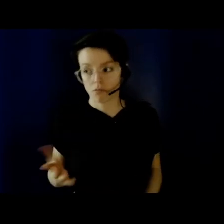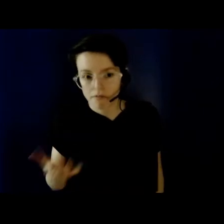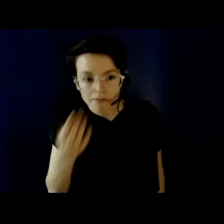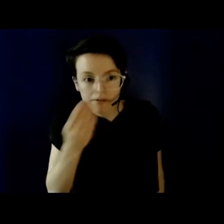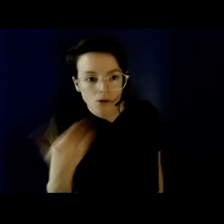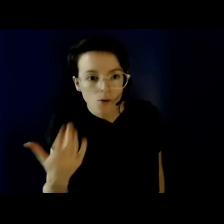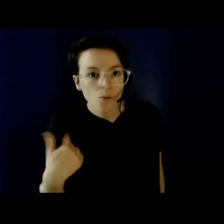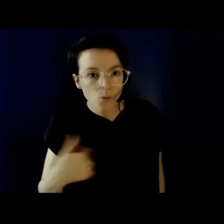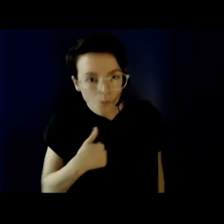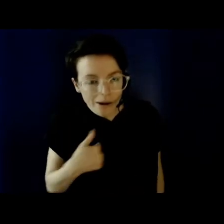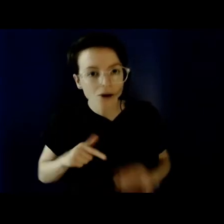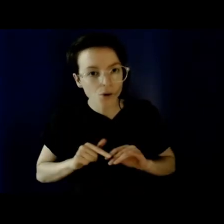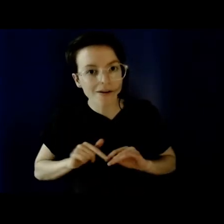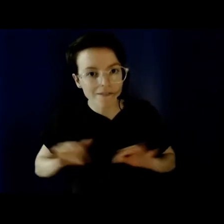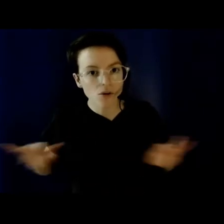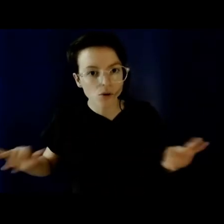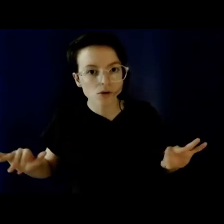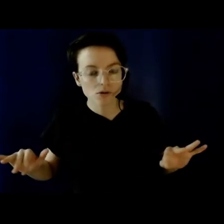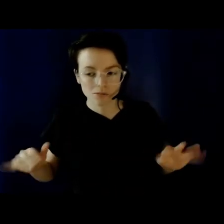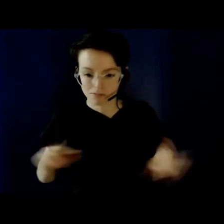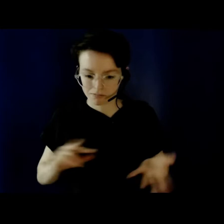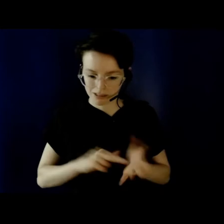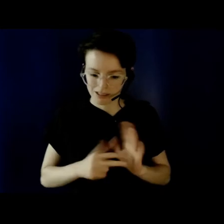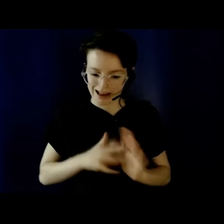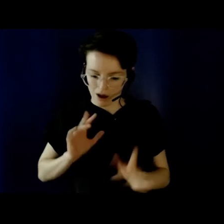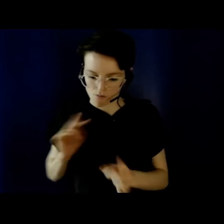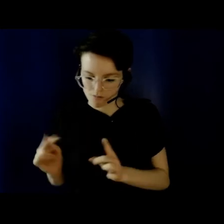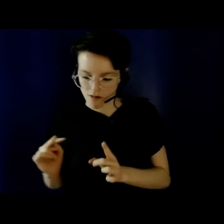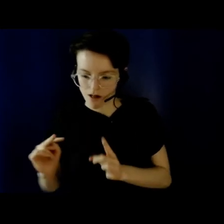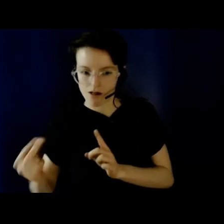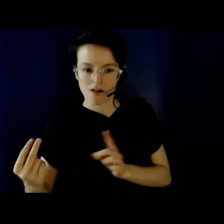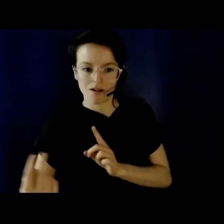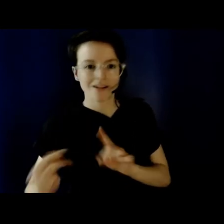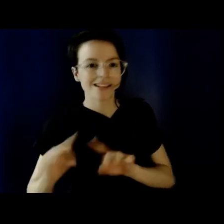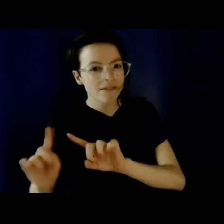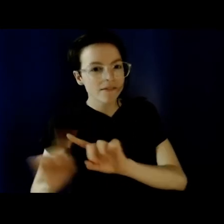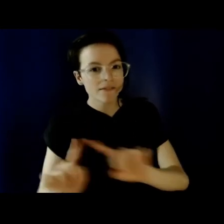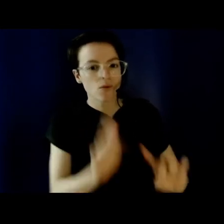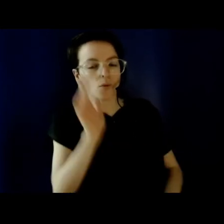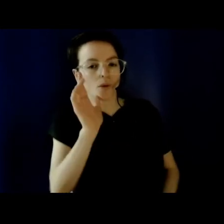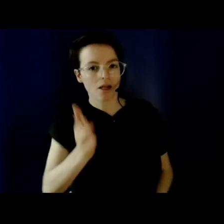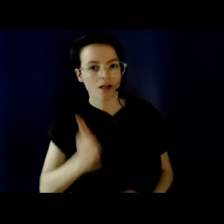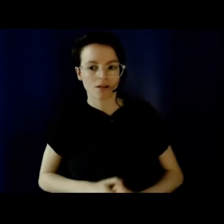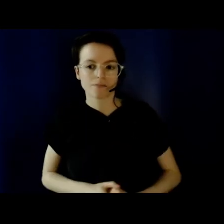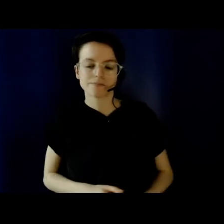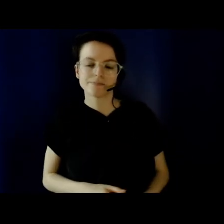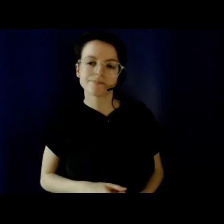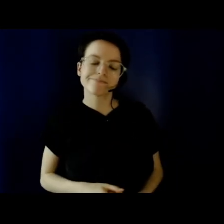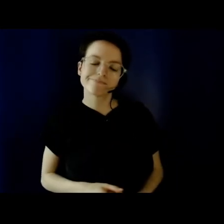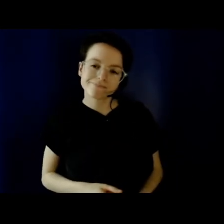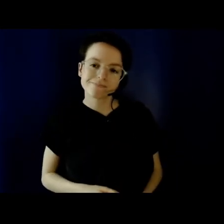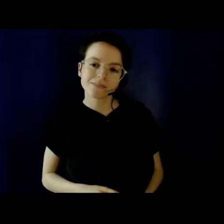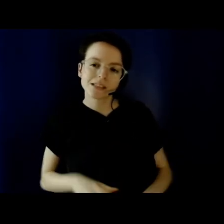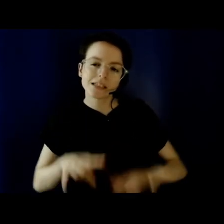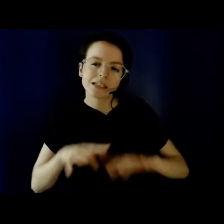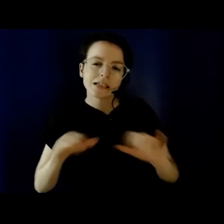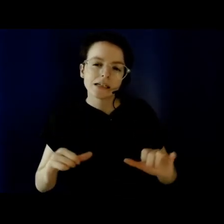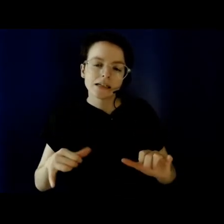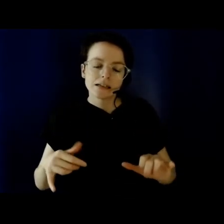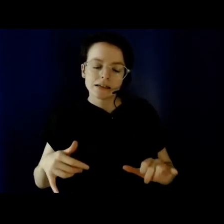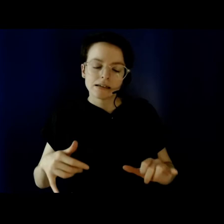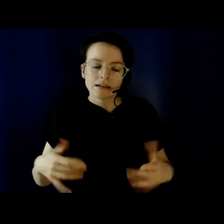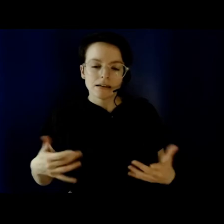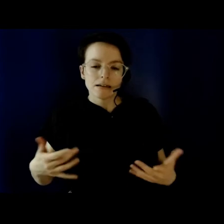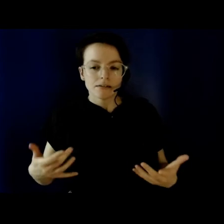different to each of us. But that said, what I have heard and what I have felt is that it was a tremendous